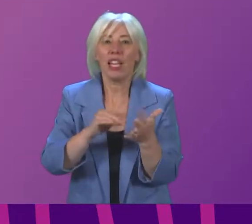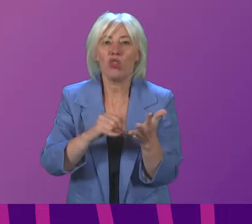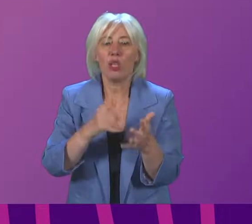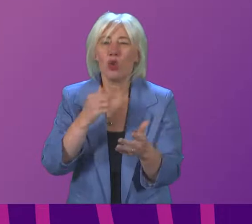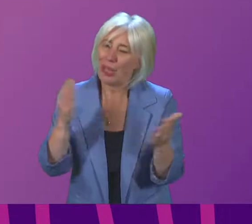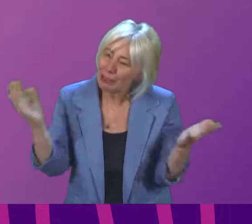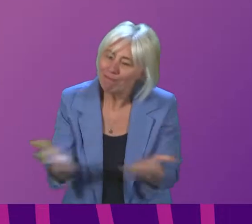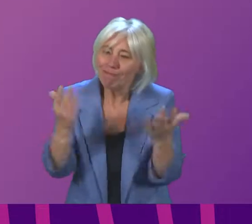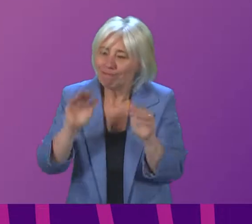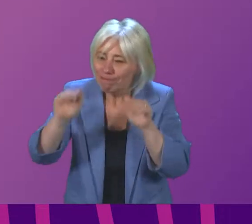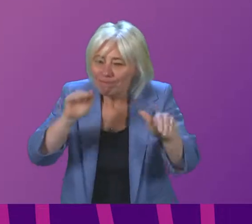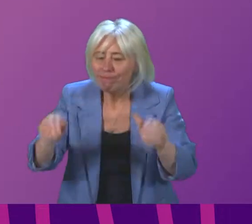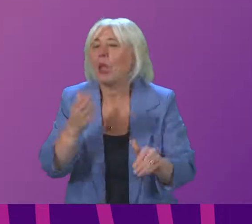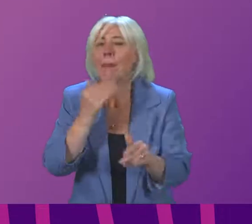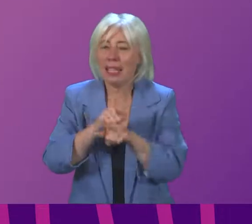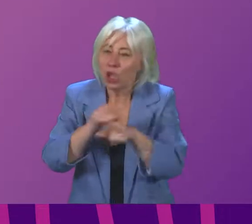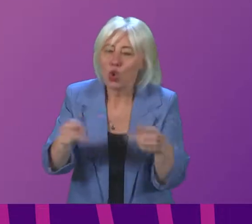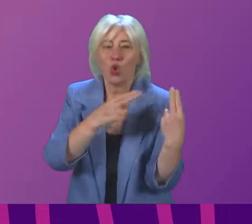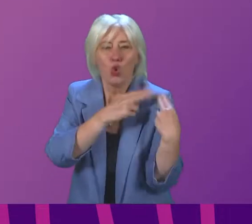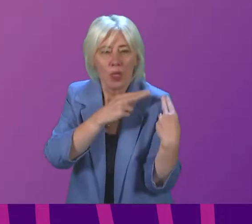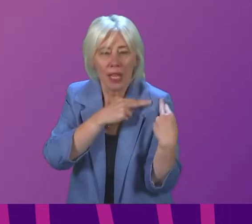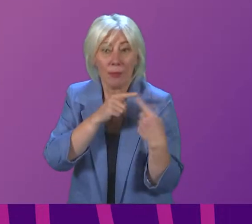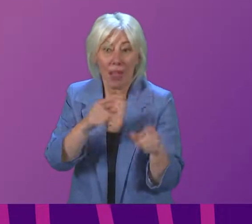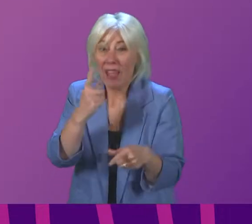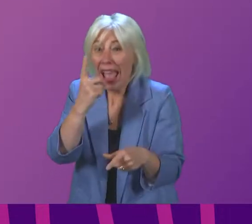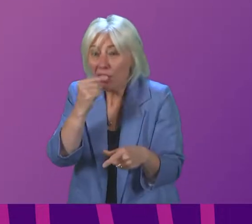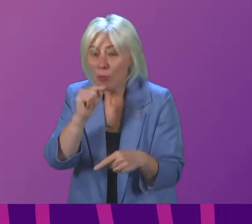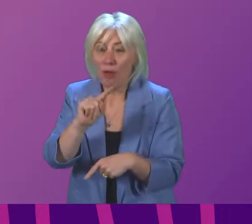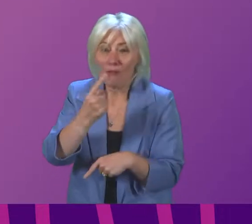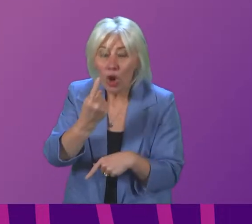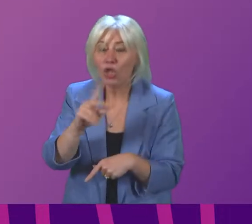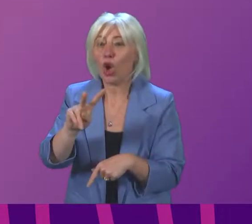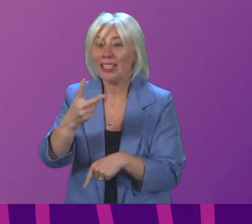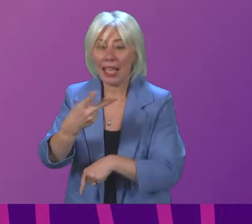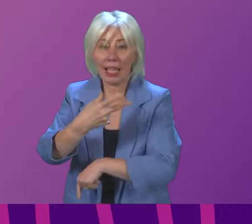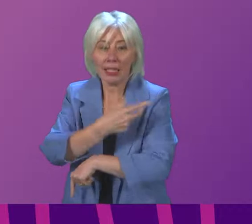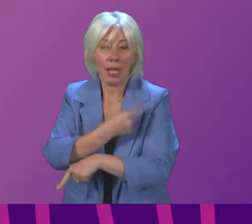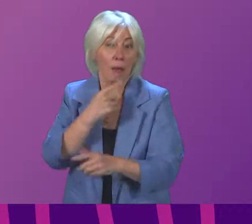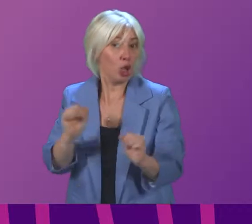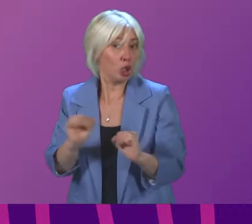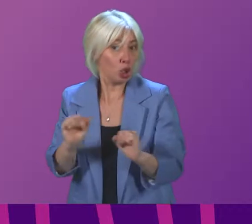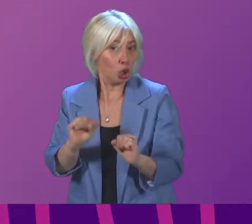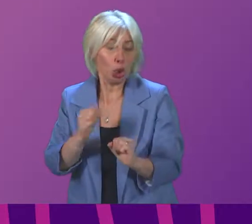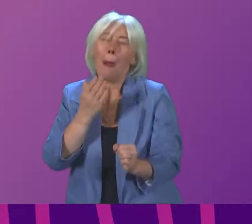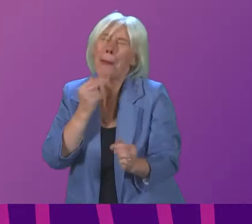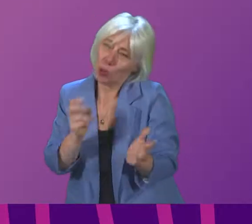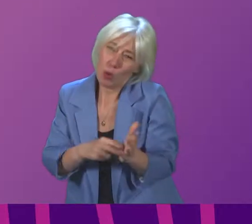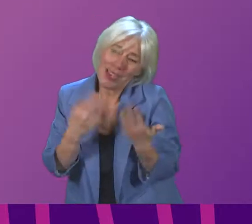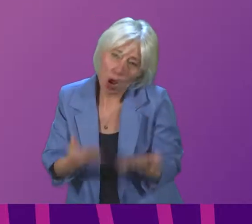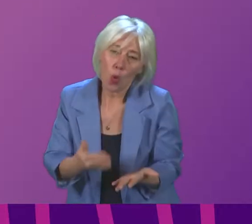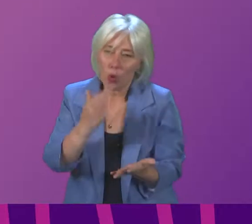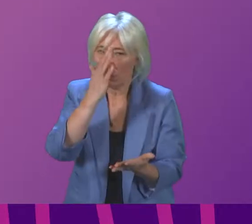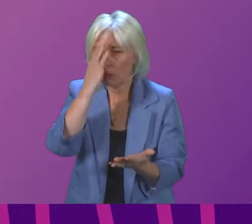the people of Scotland, do your duty. If you are eligible for a first or second dose, but have Yachtnet had it, please book that appointment now.